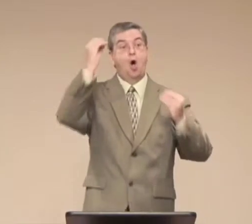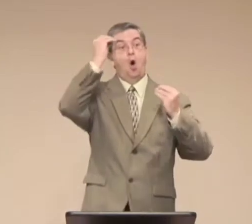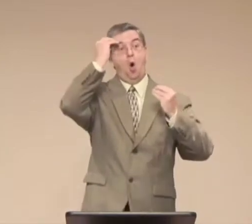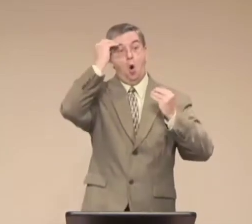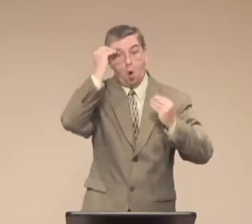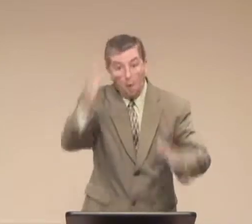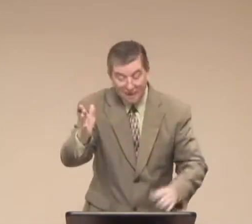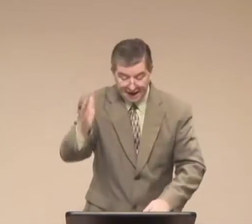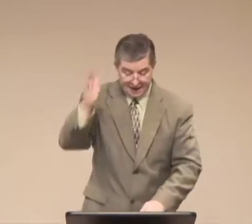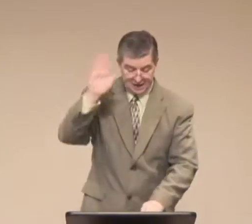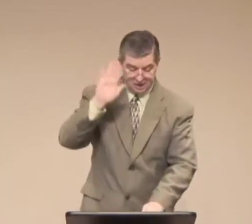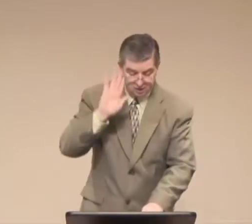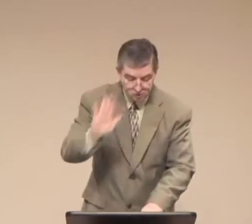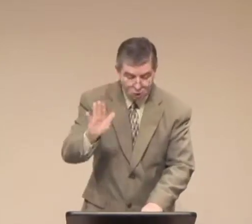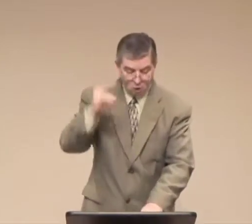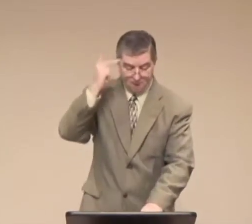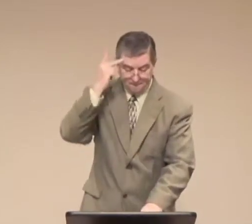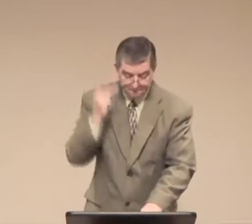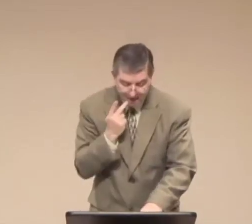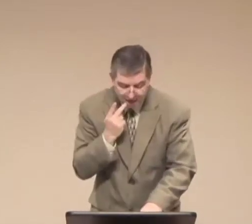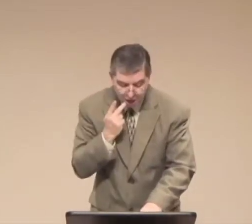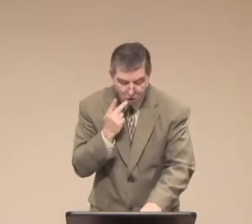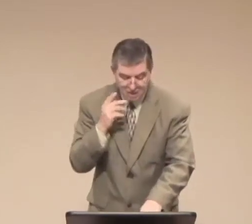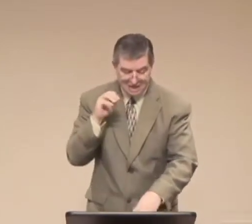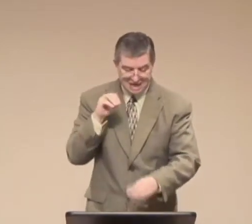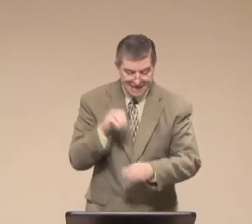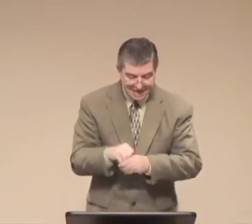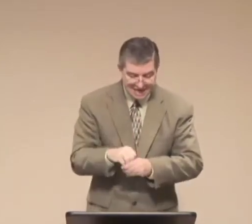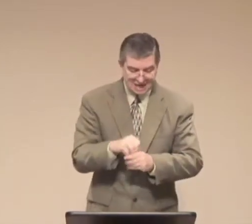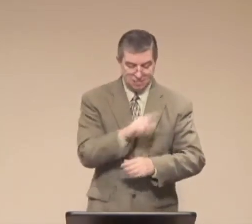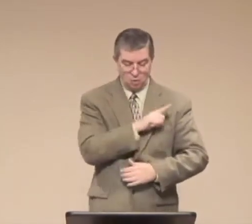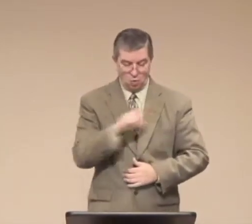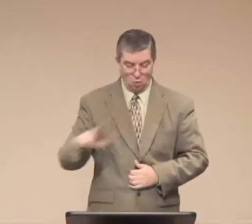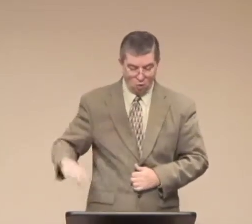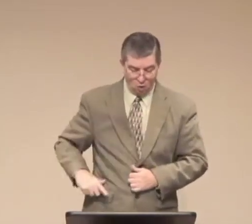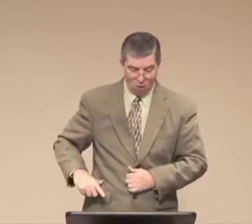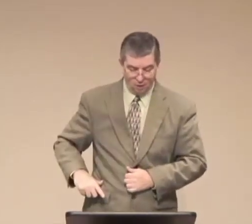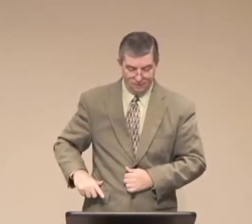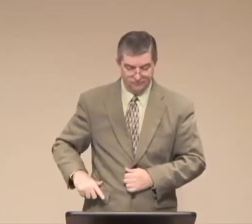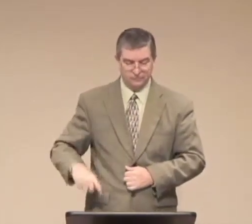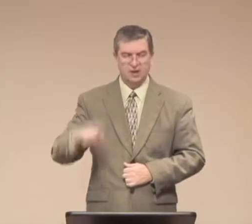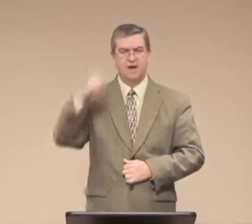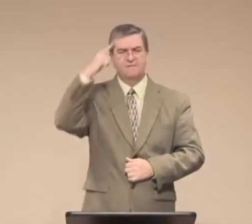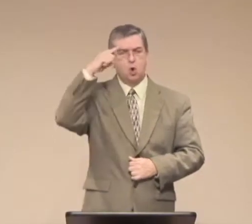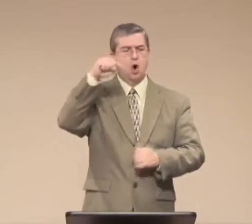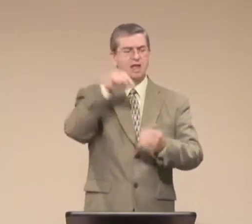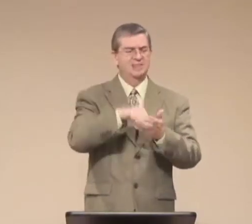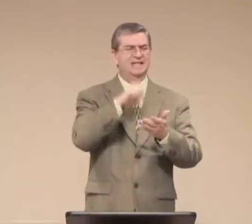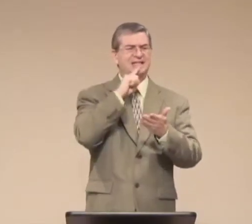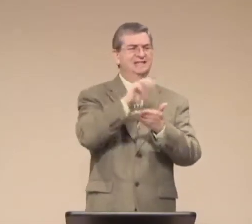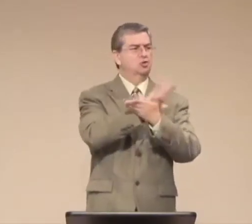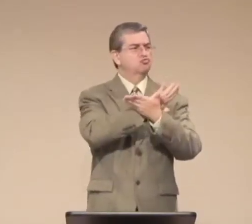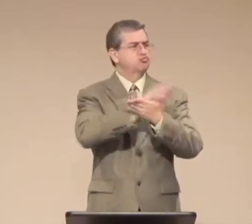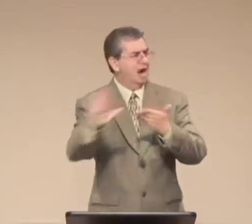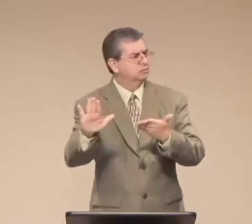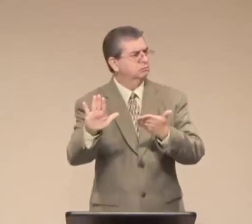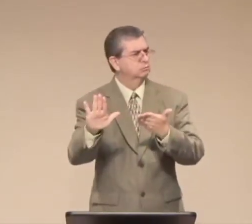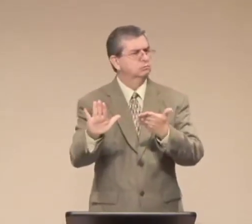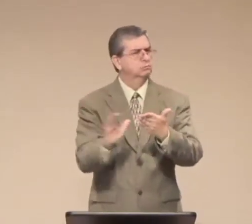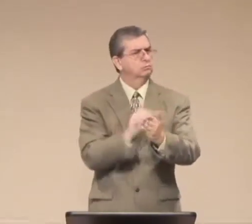Children, obey your parents in the Lord, for this is